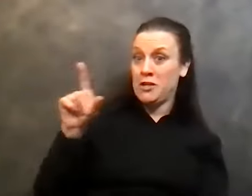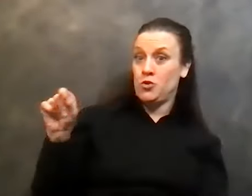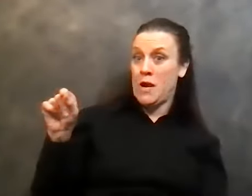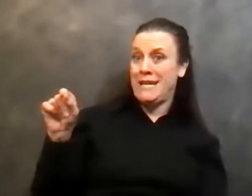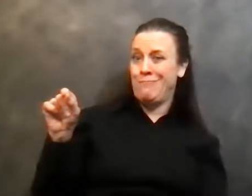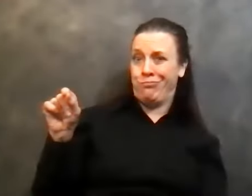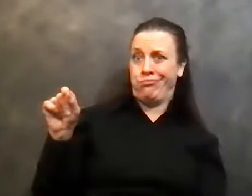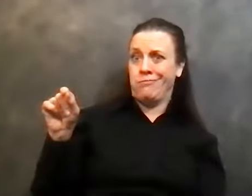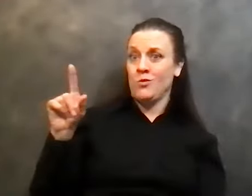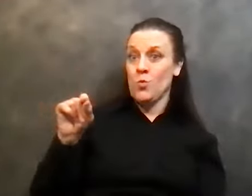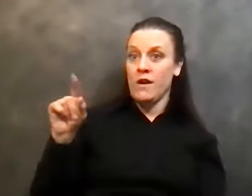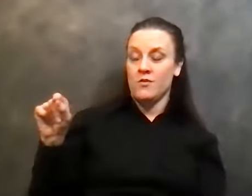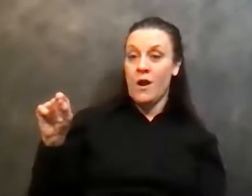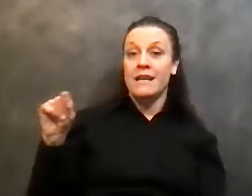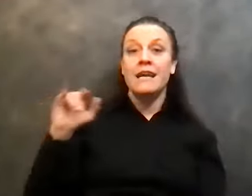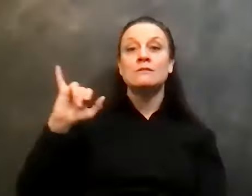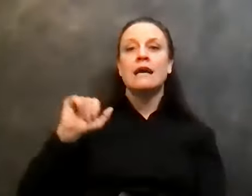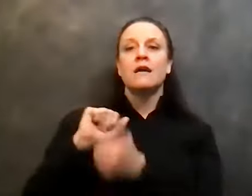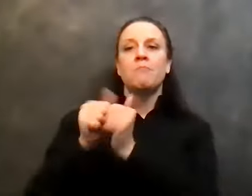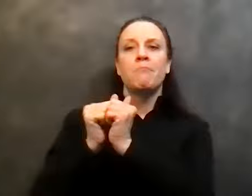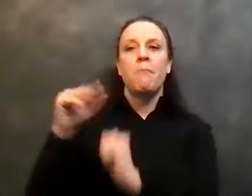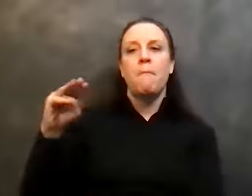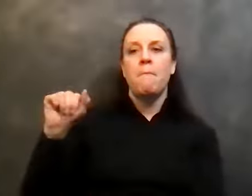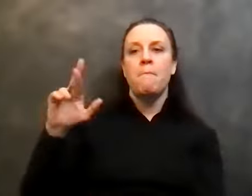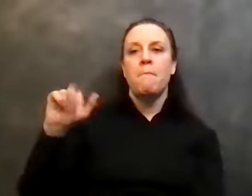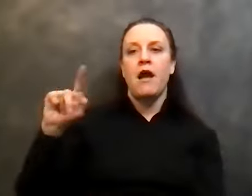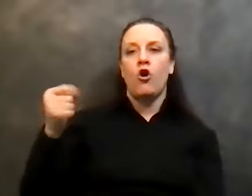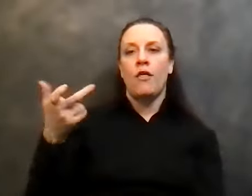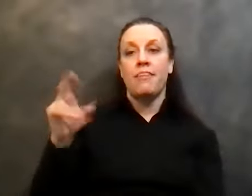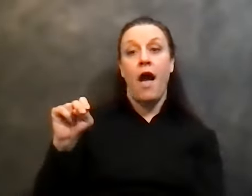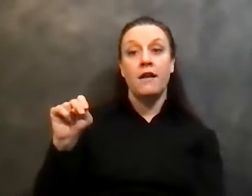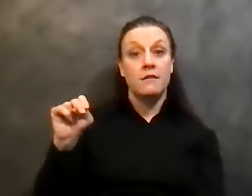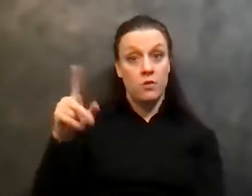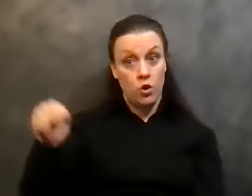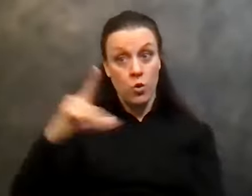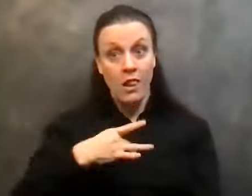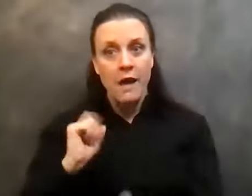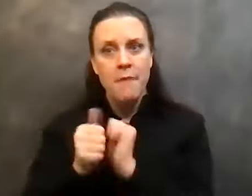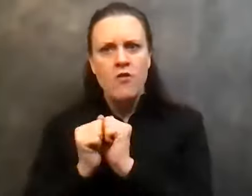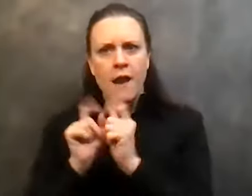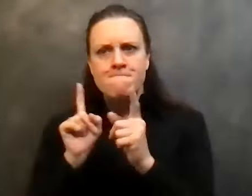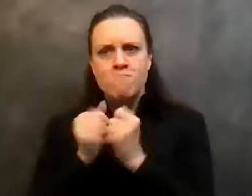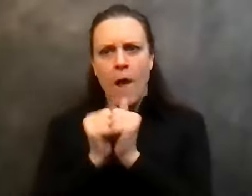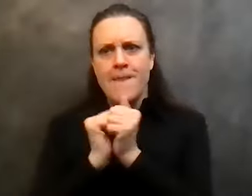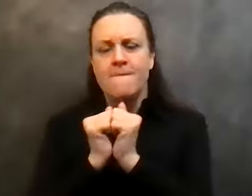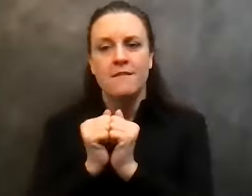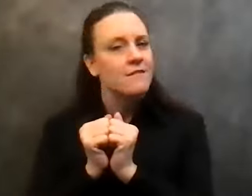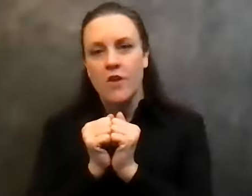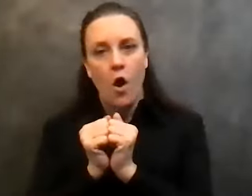is like a marathon. Nobody likes running a marathon. They like having run a marathon.